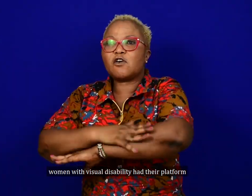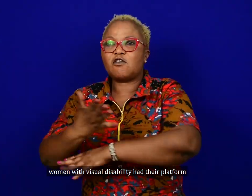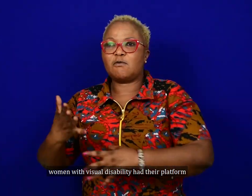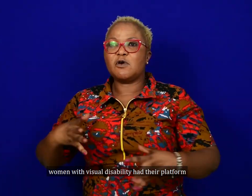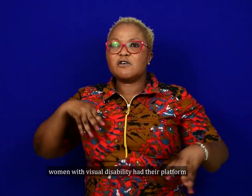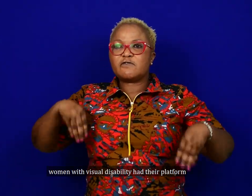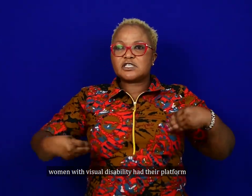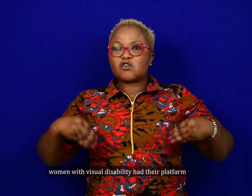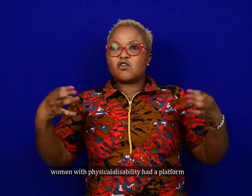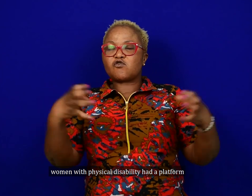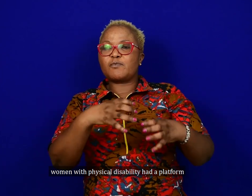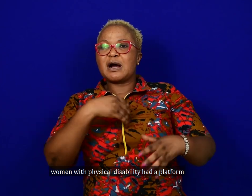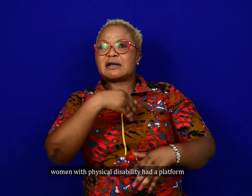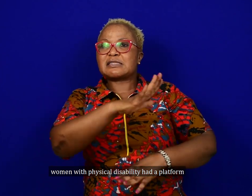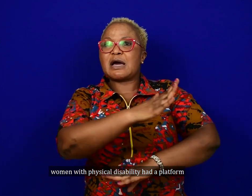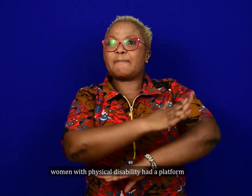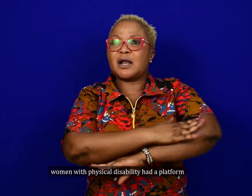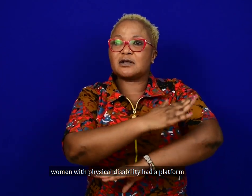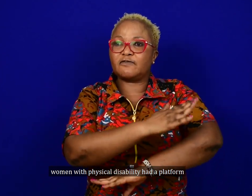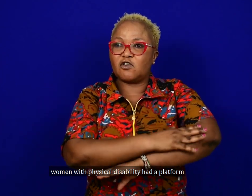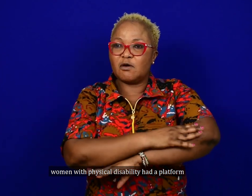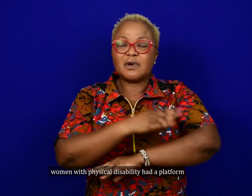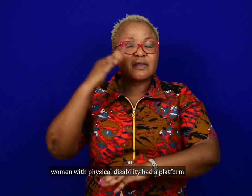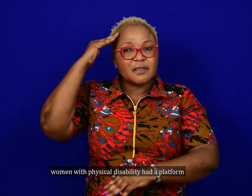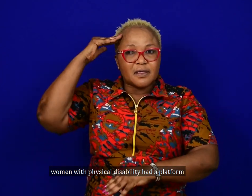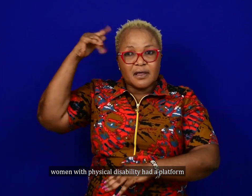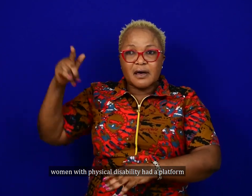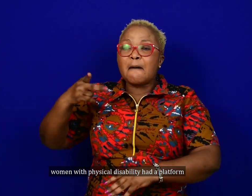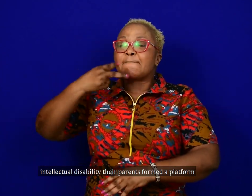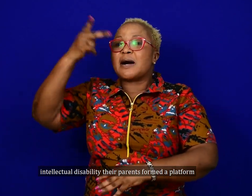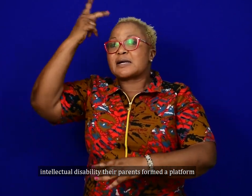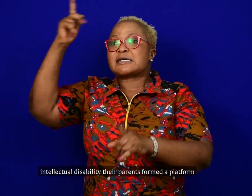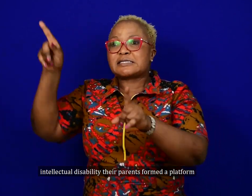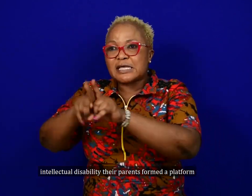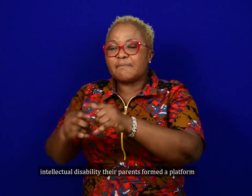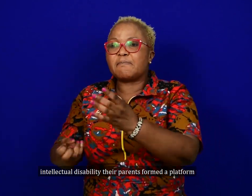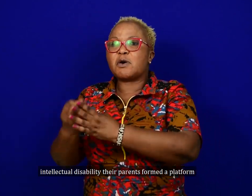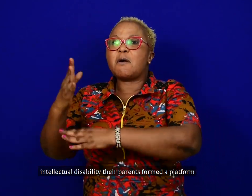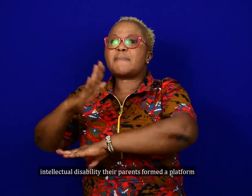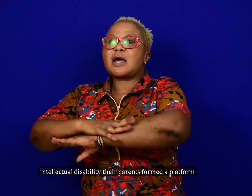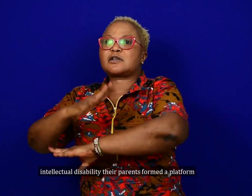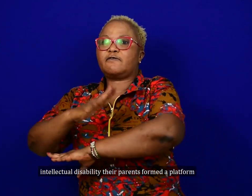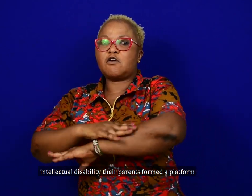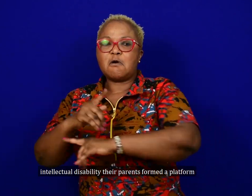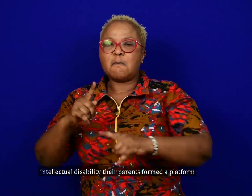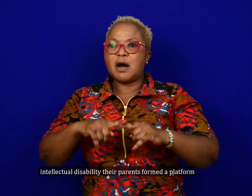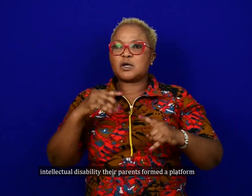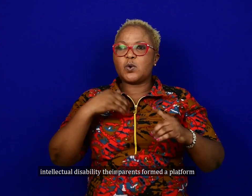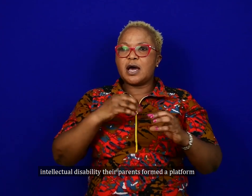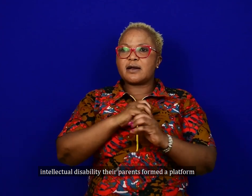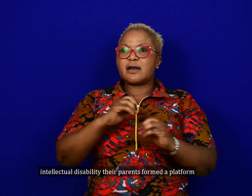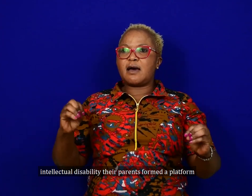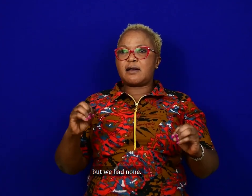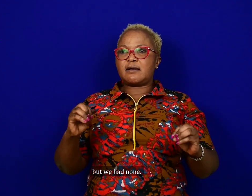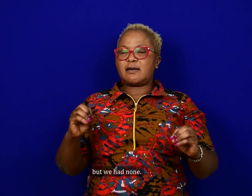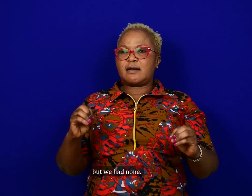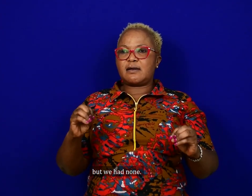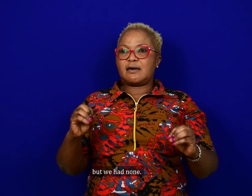platform. Women with physical disability had their platform. Intellectual disability, their parents formed a platform, but we had none.